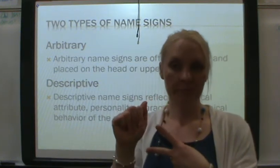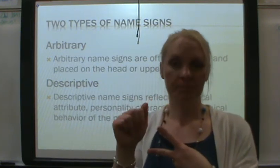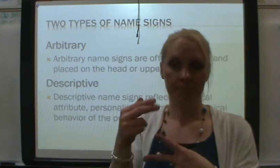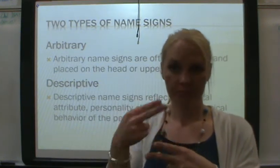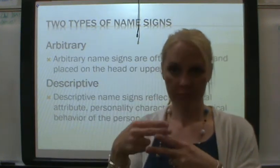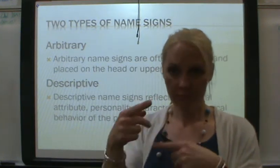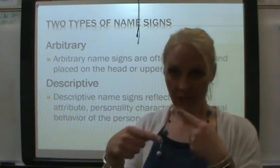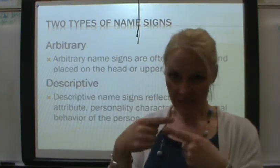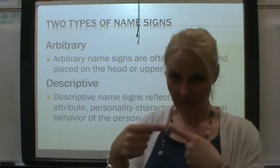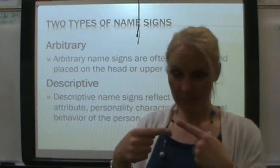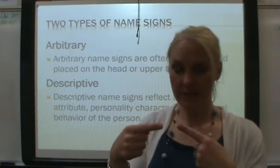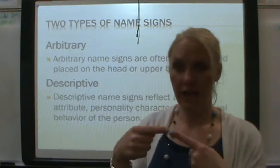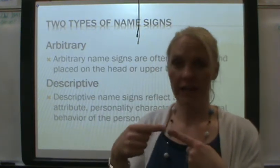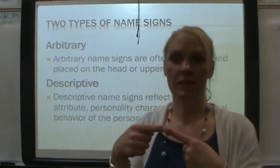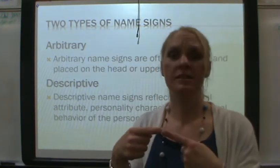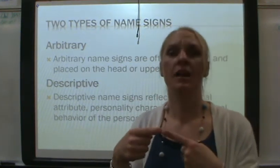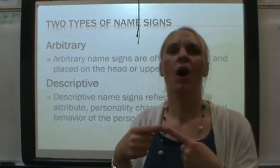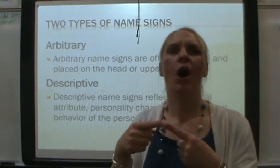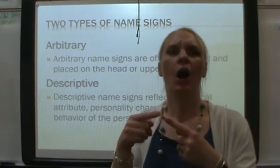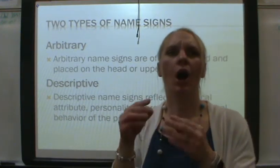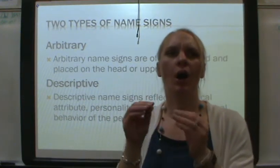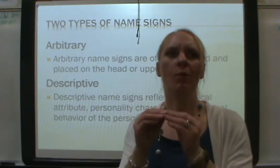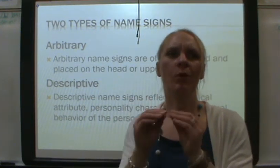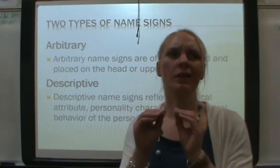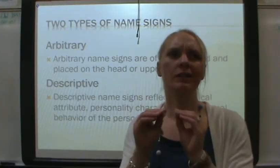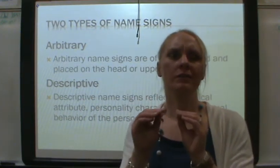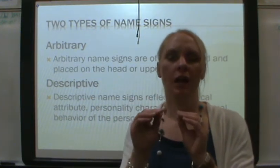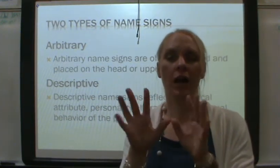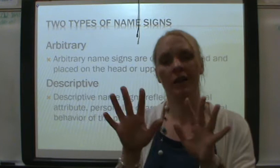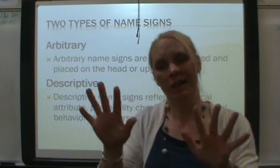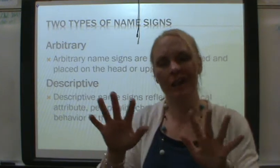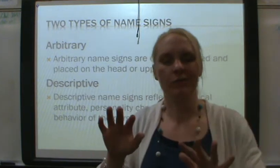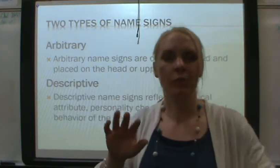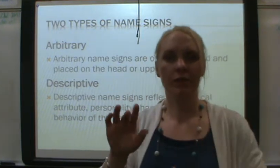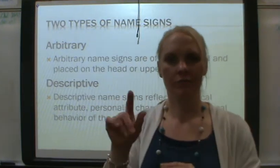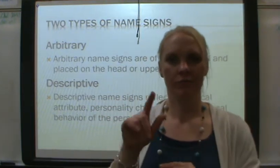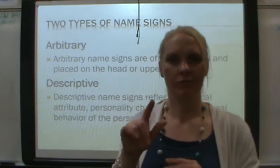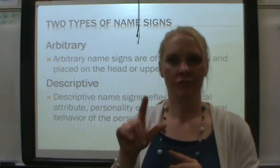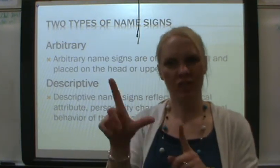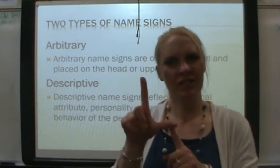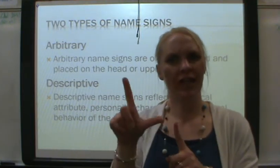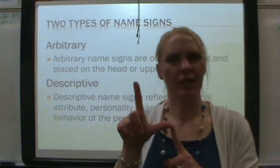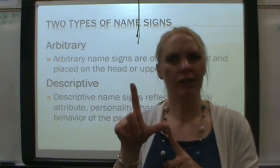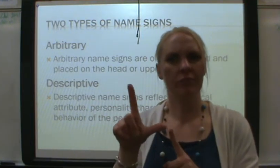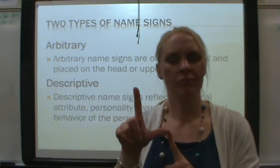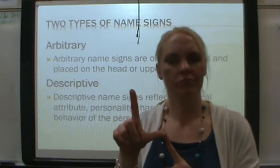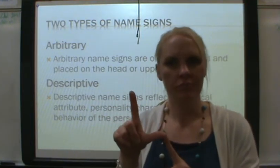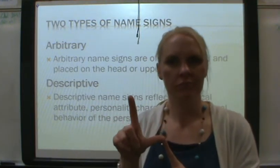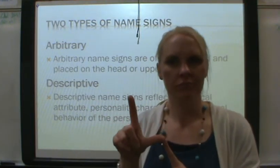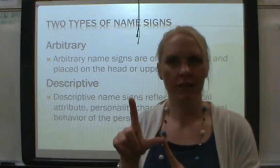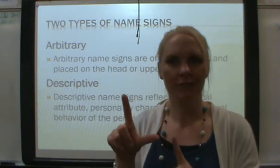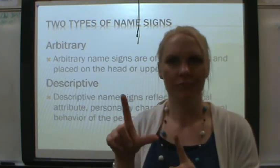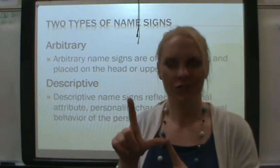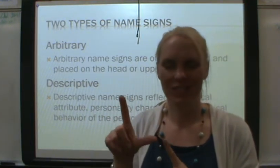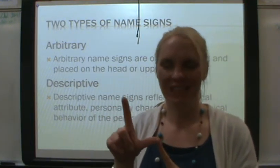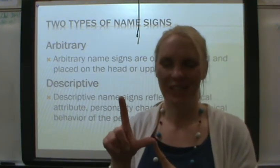Arbitrary name signs are more, well, just the letter. Right? Just the letter.